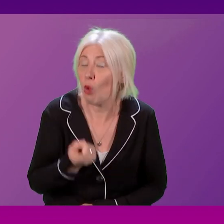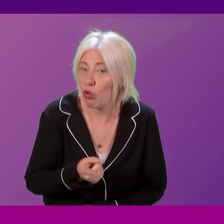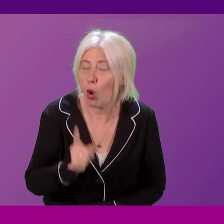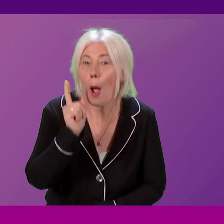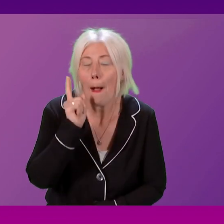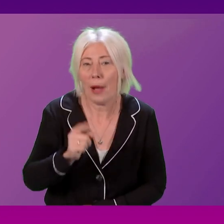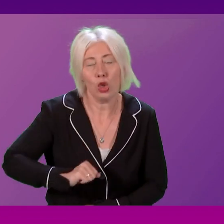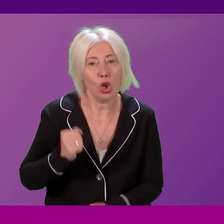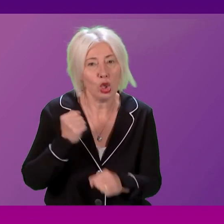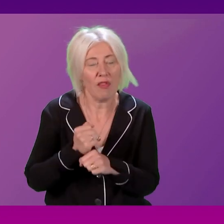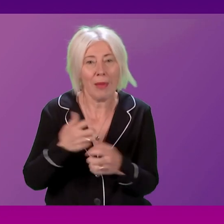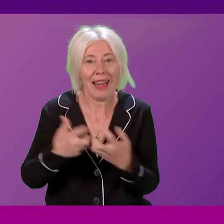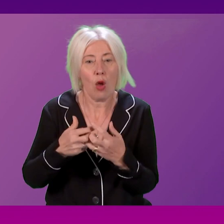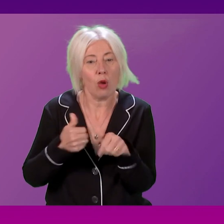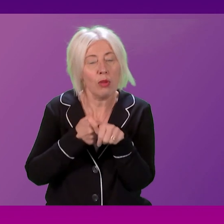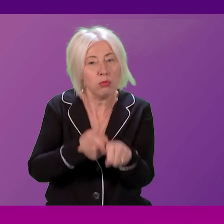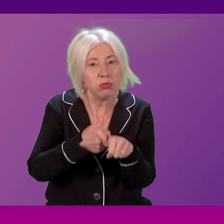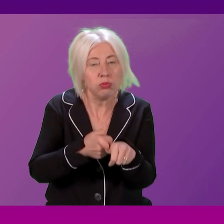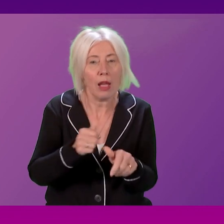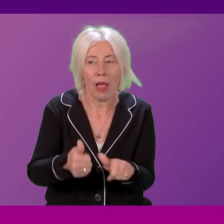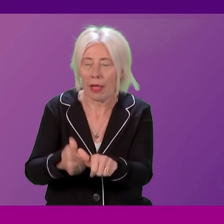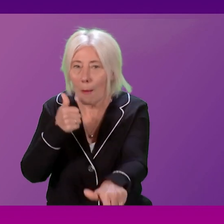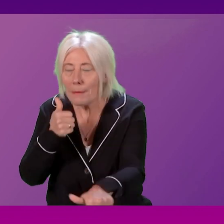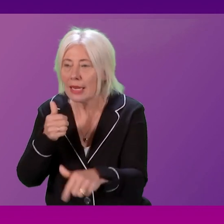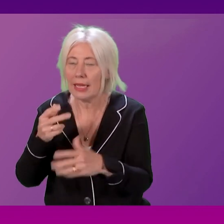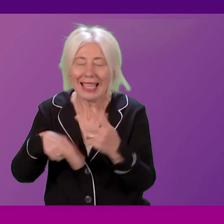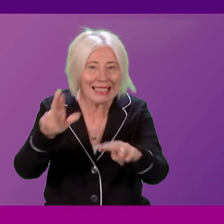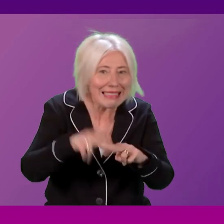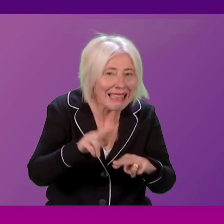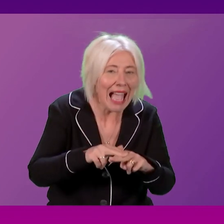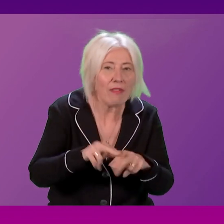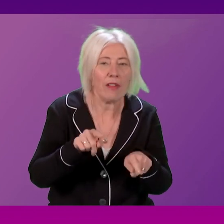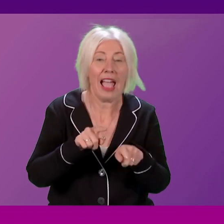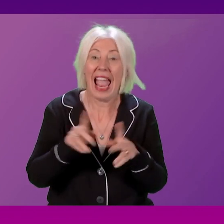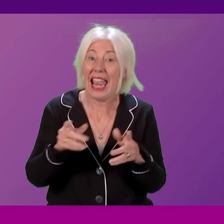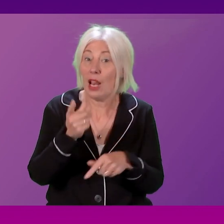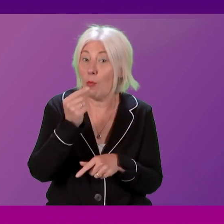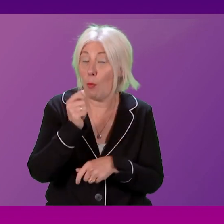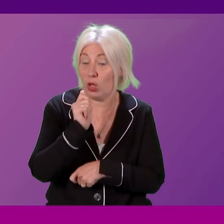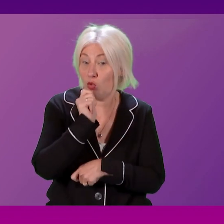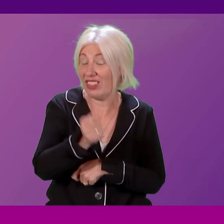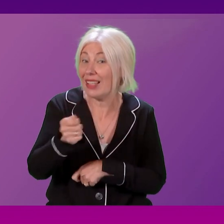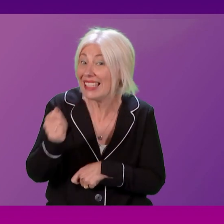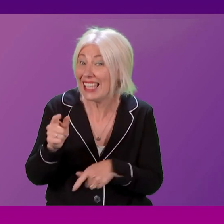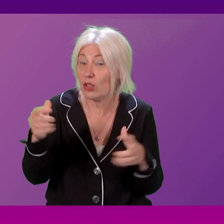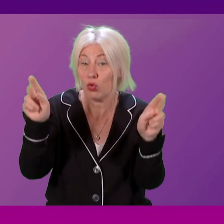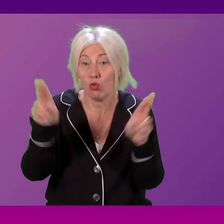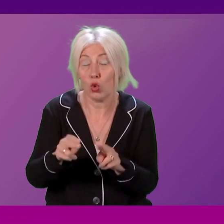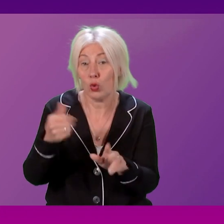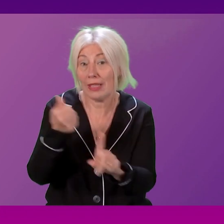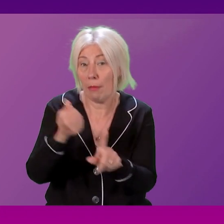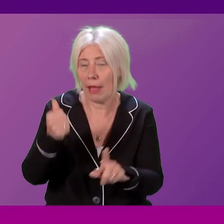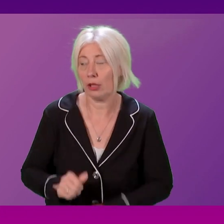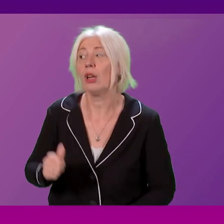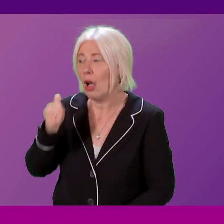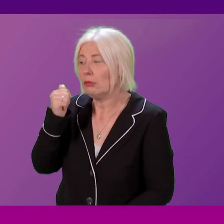Scottish Government take to assist the company, the workforce, and lessen the impact of any proposed redundancies? First Minister. Well, Neil Gray, we'll be happy to meet with the